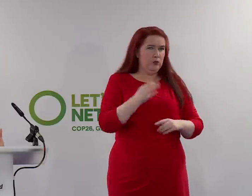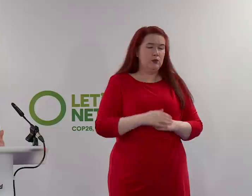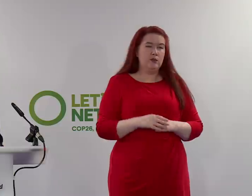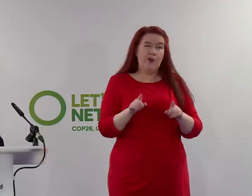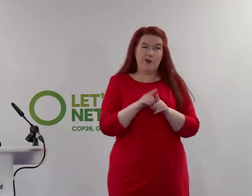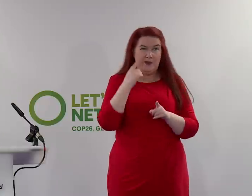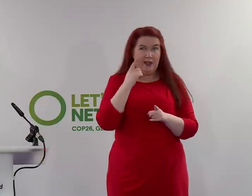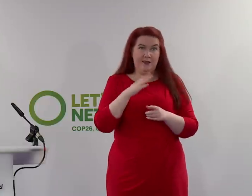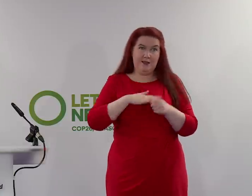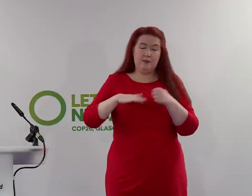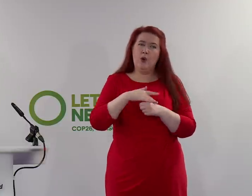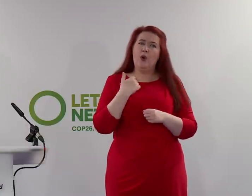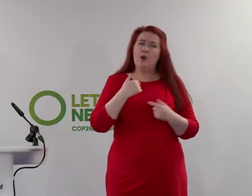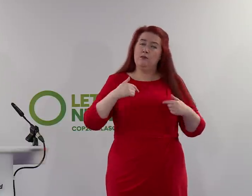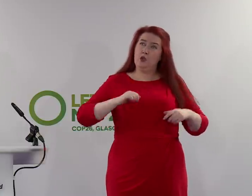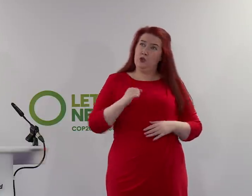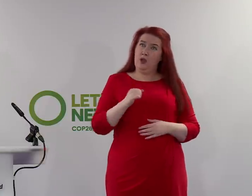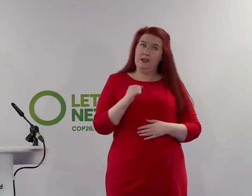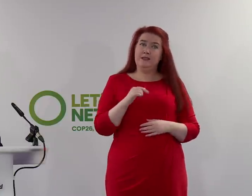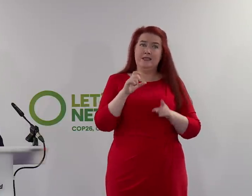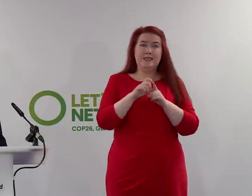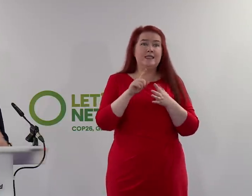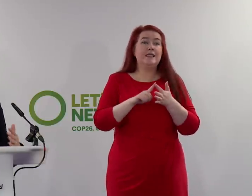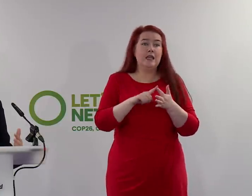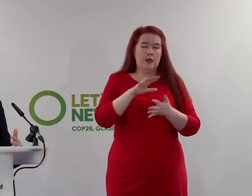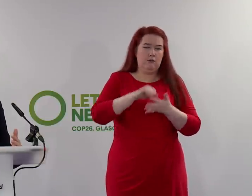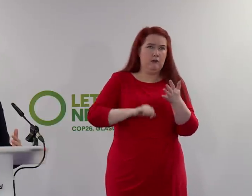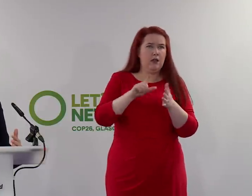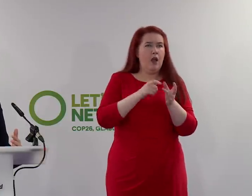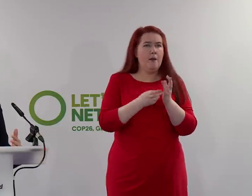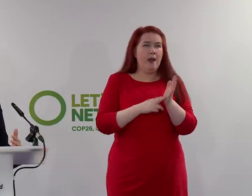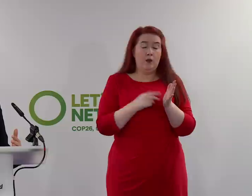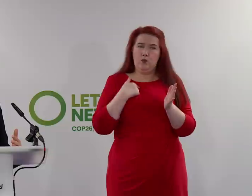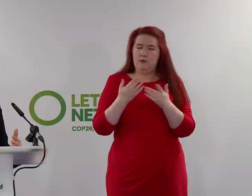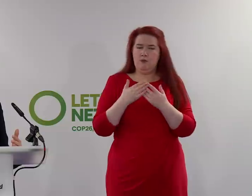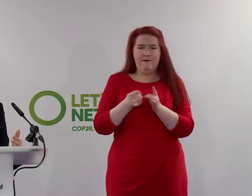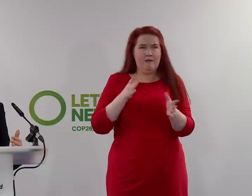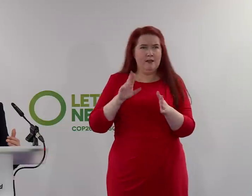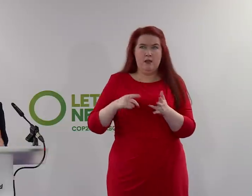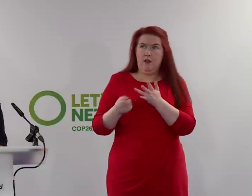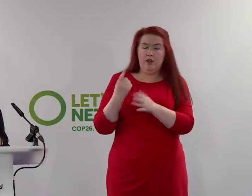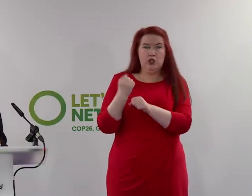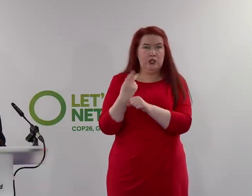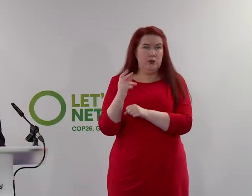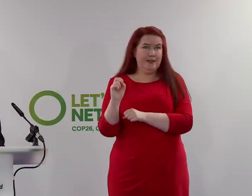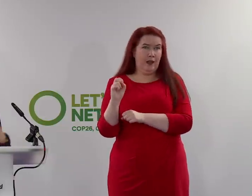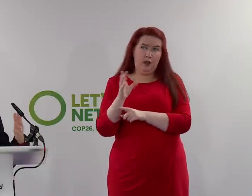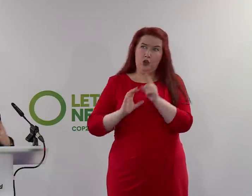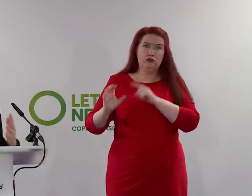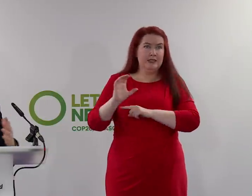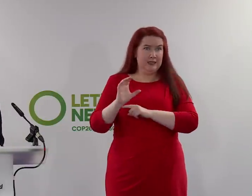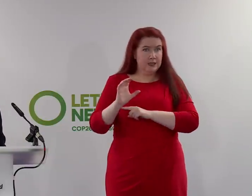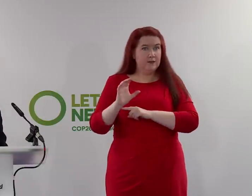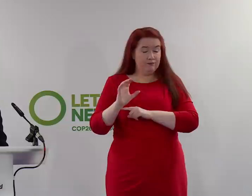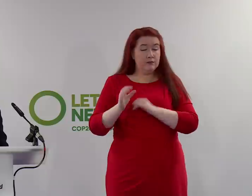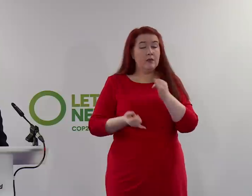context. We have decarbonised as a country over recent years faster than any G20 nation. The last